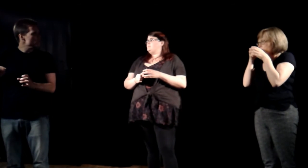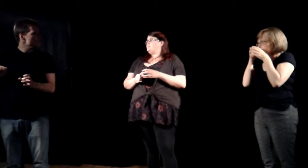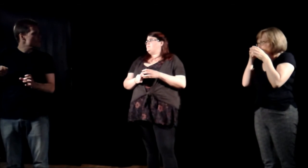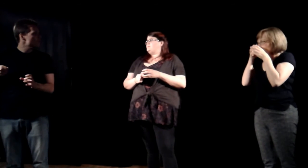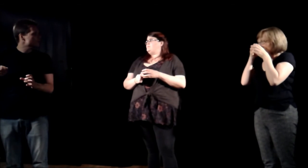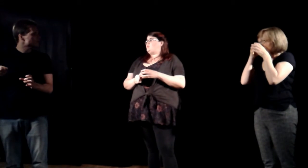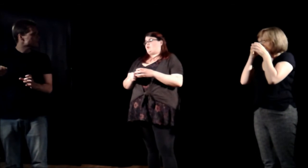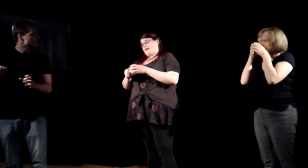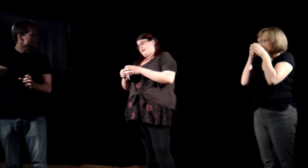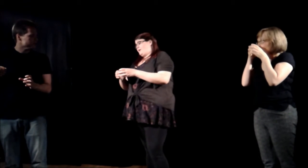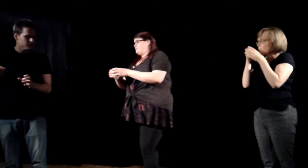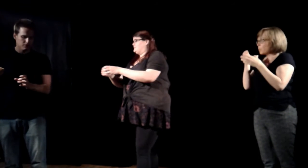To tequila.